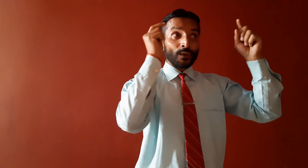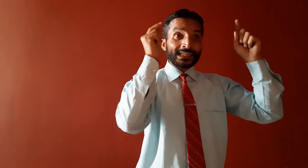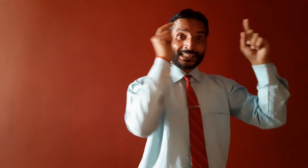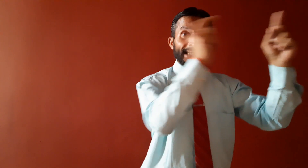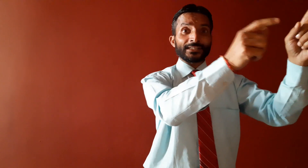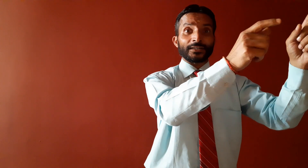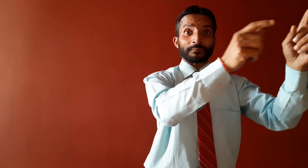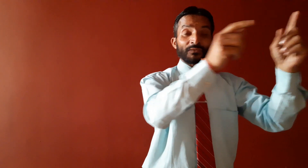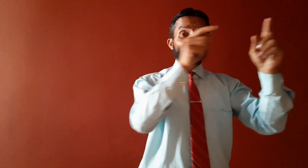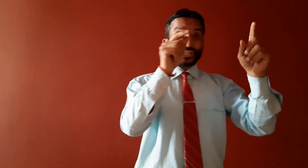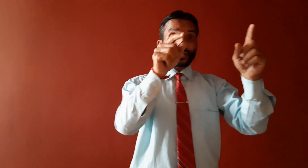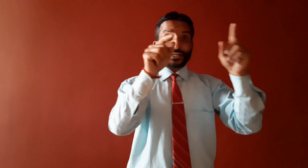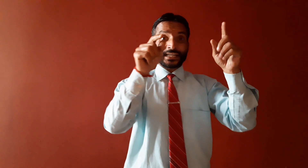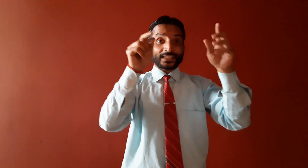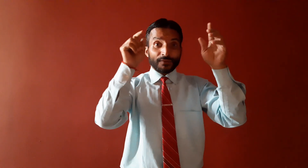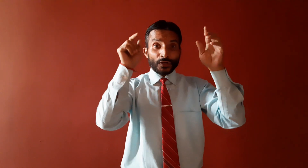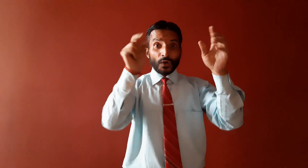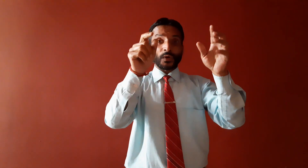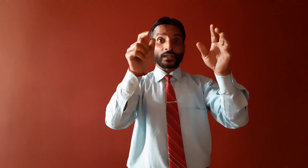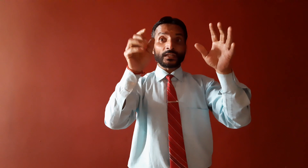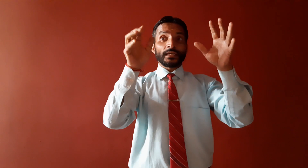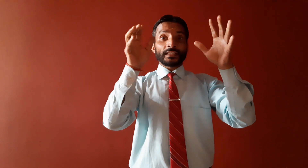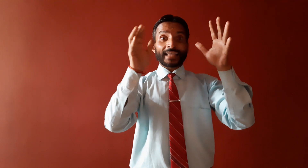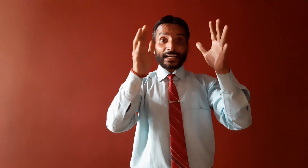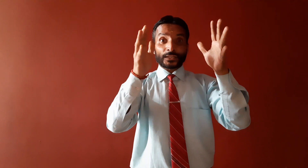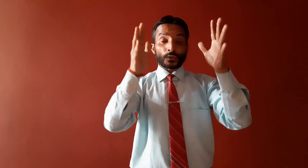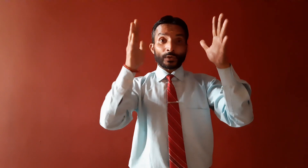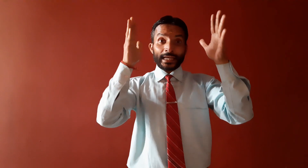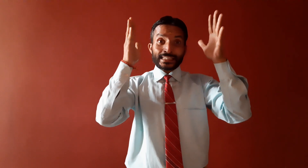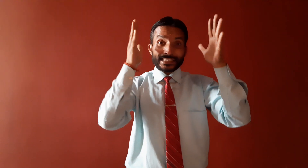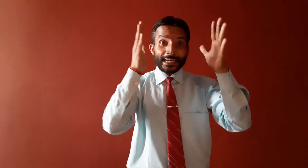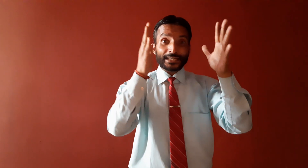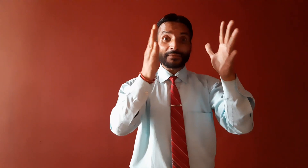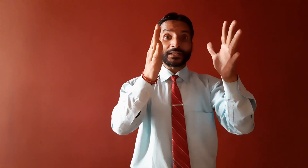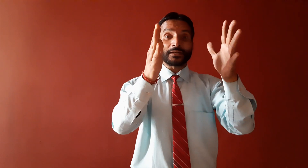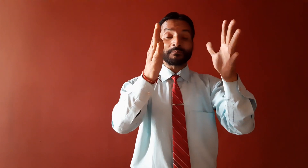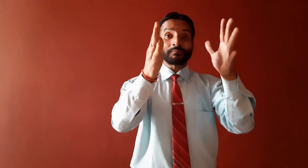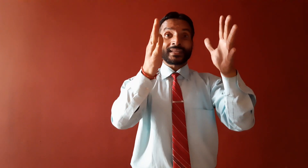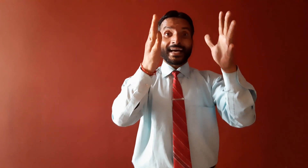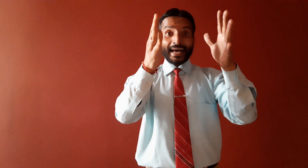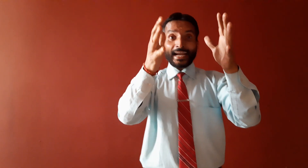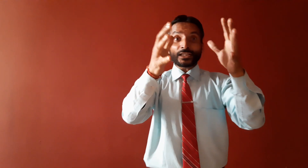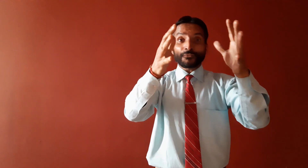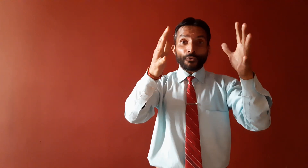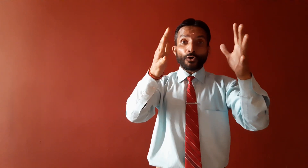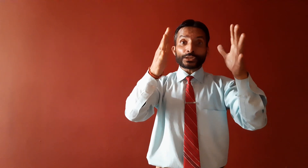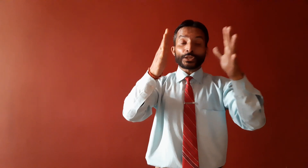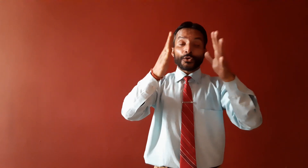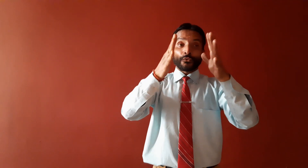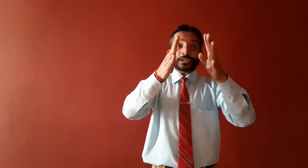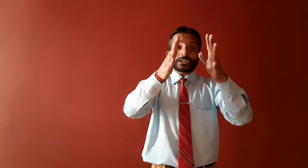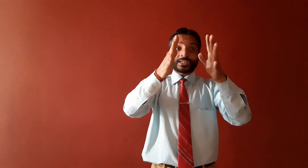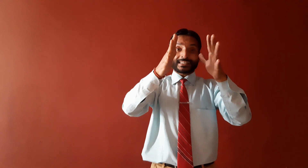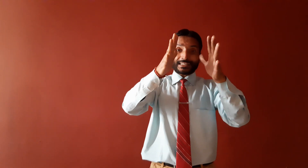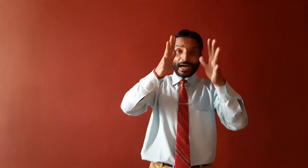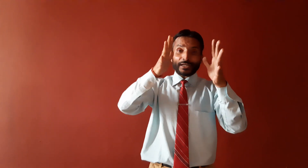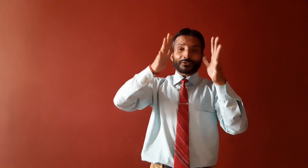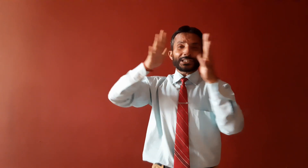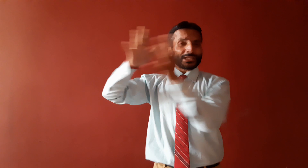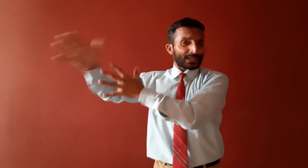towards centre, centre is our goal, that is known as centripetal. And the force which try to distract